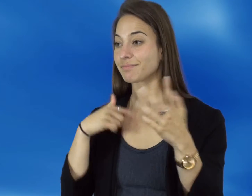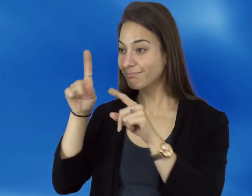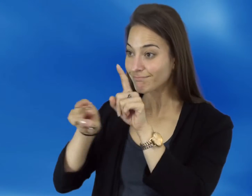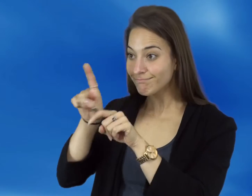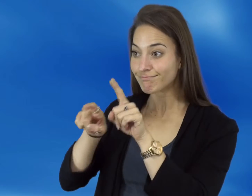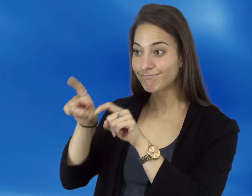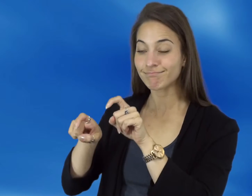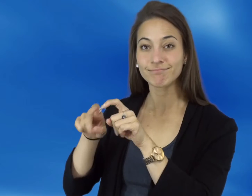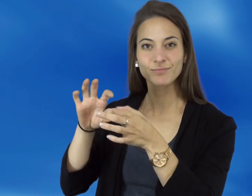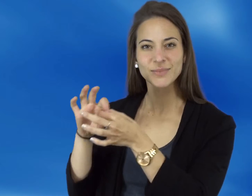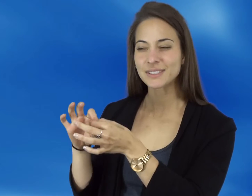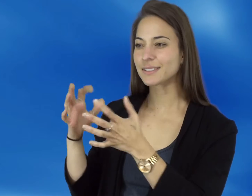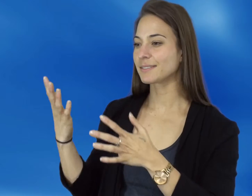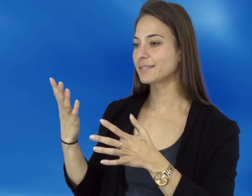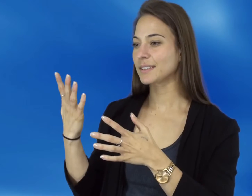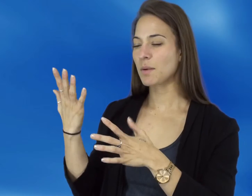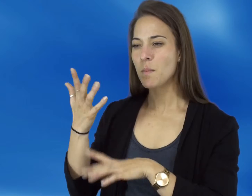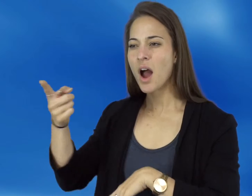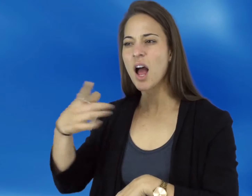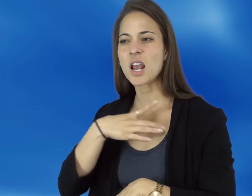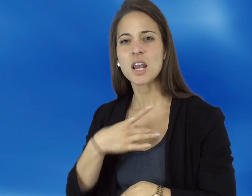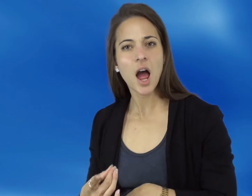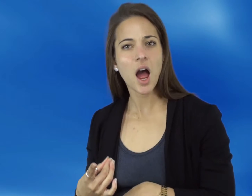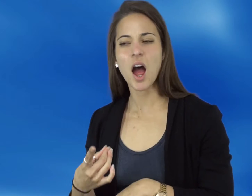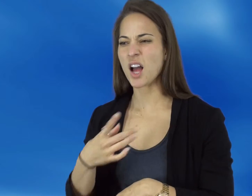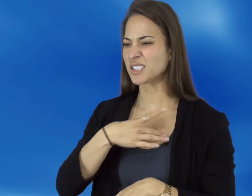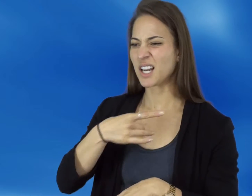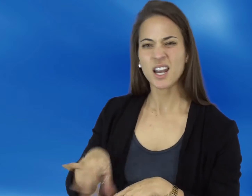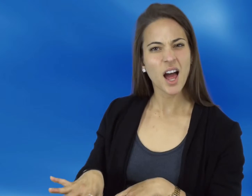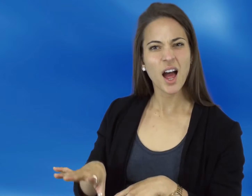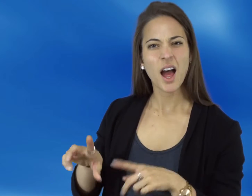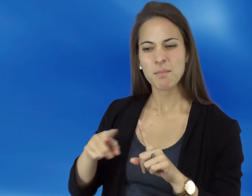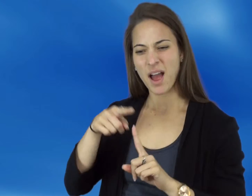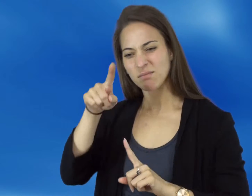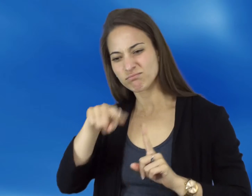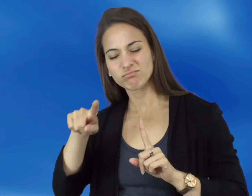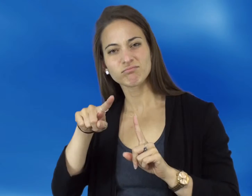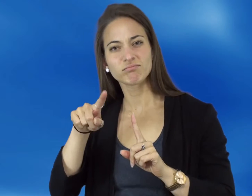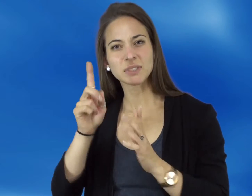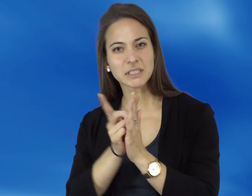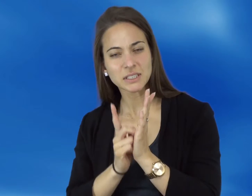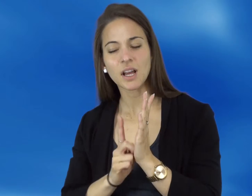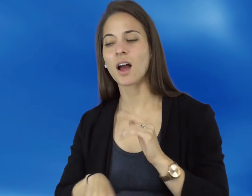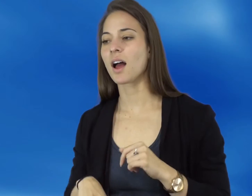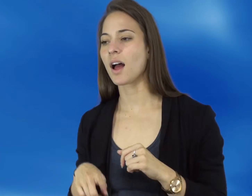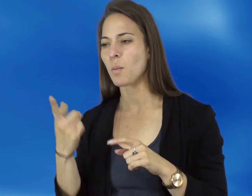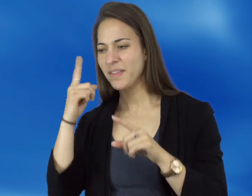samples. Afterwards, I asked them questions about each sample. For example, what did you like or dislike about each